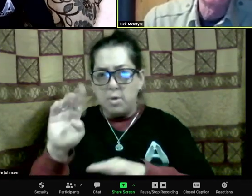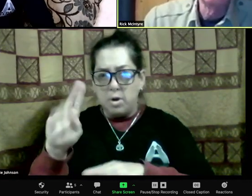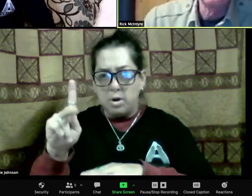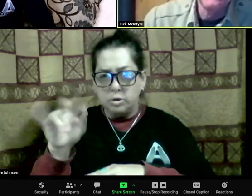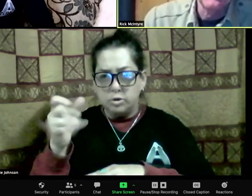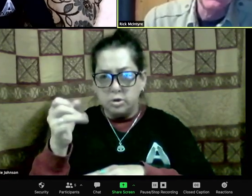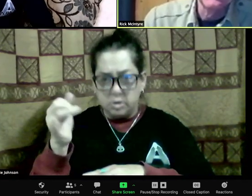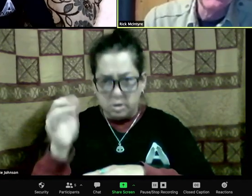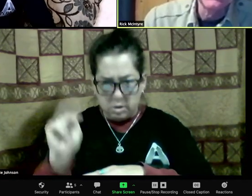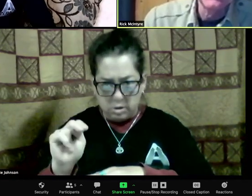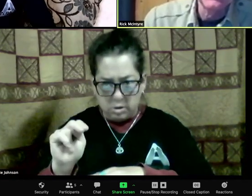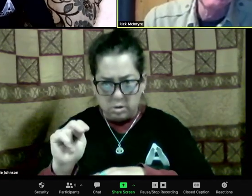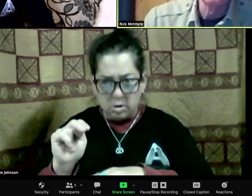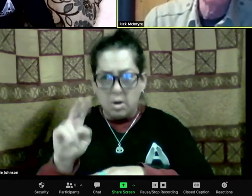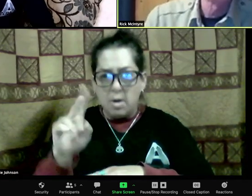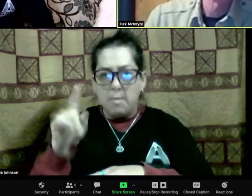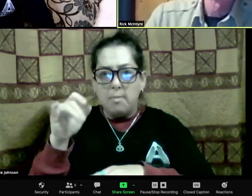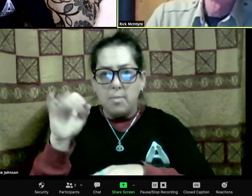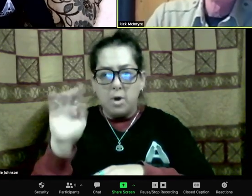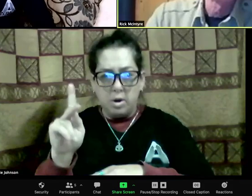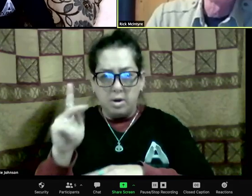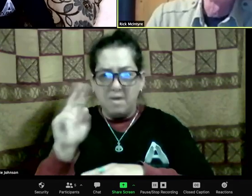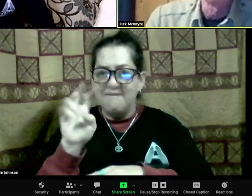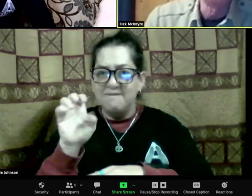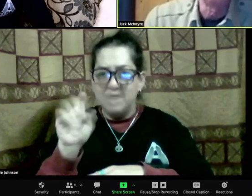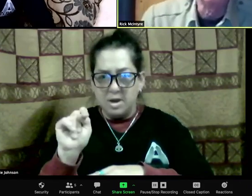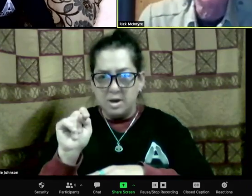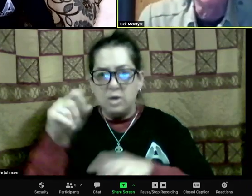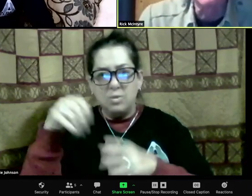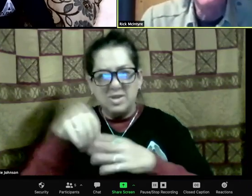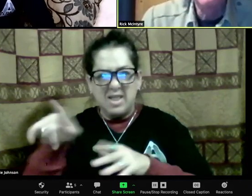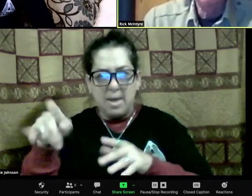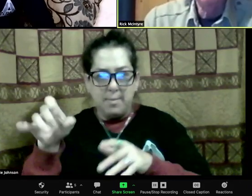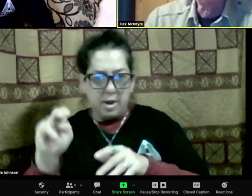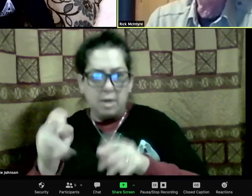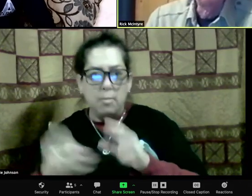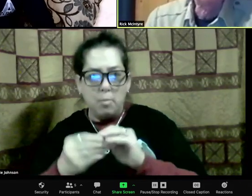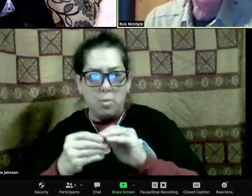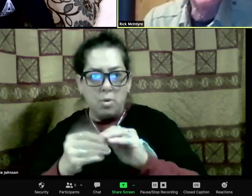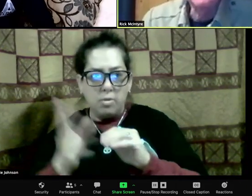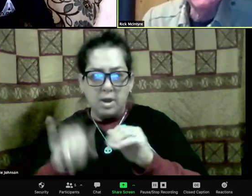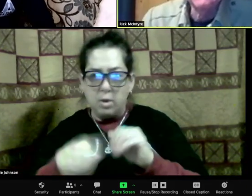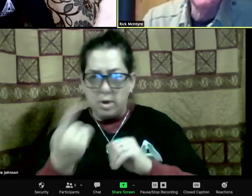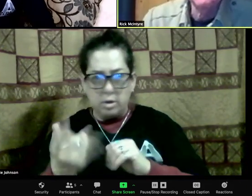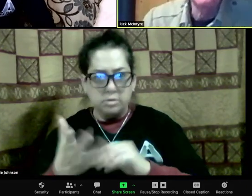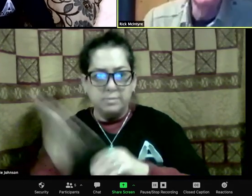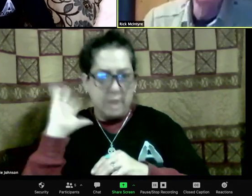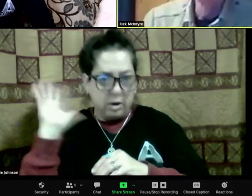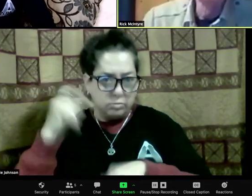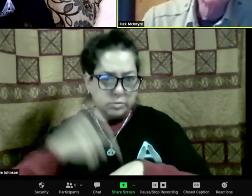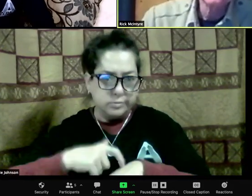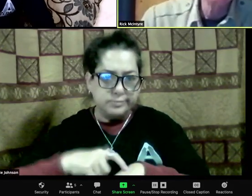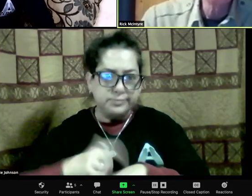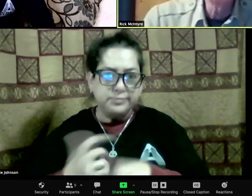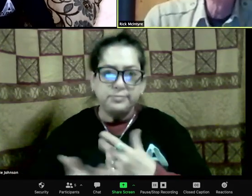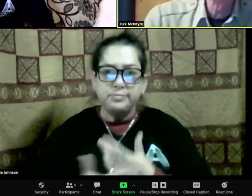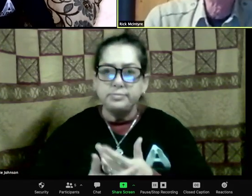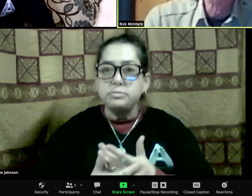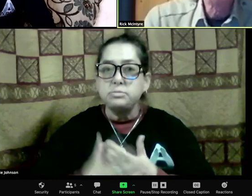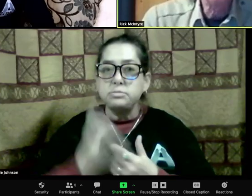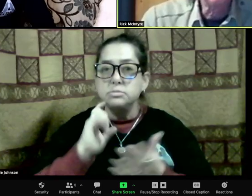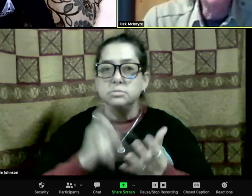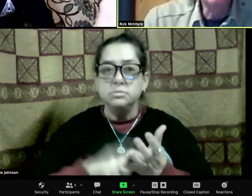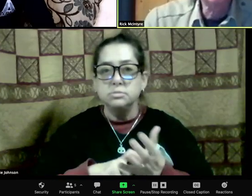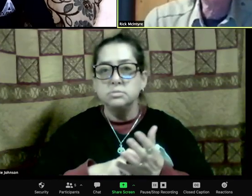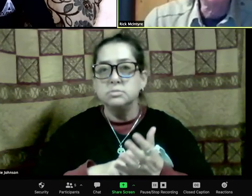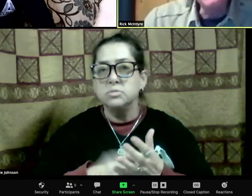forth that when they later came, found the parts of bison and elk, they really didn't connect it with the